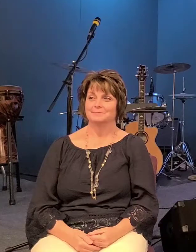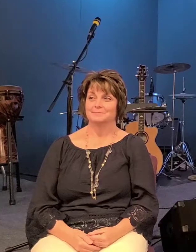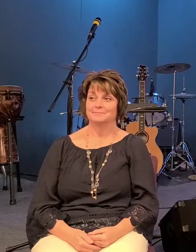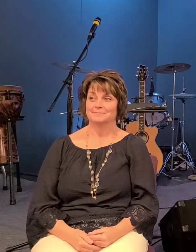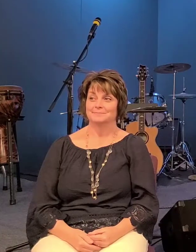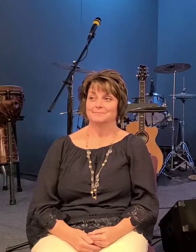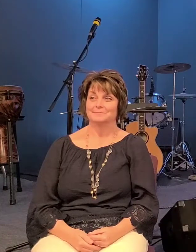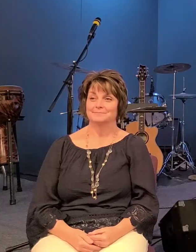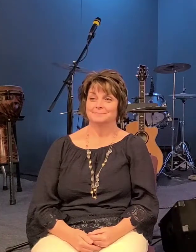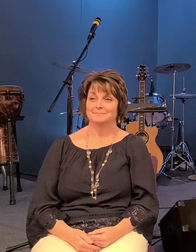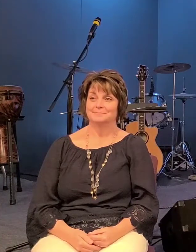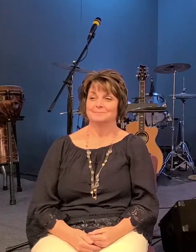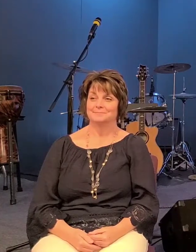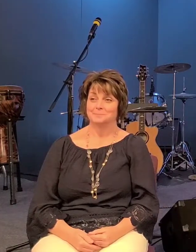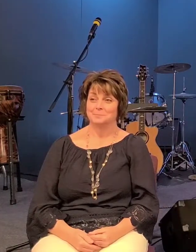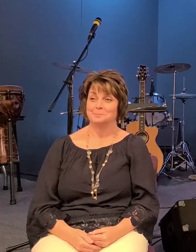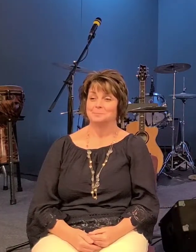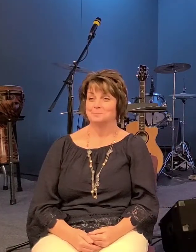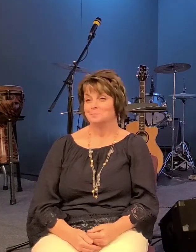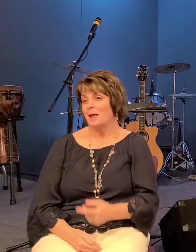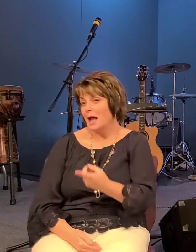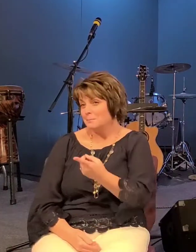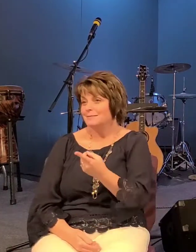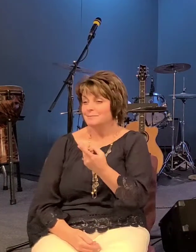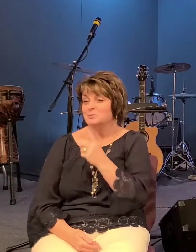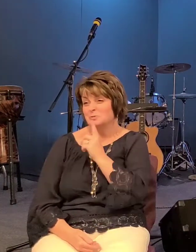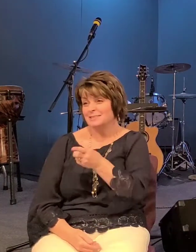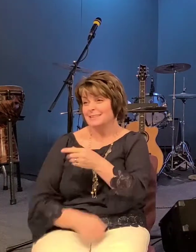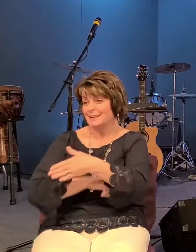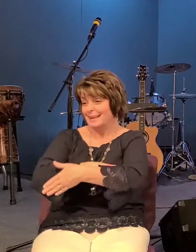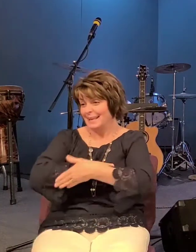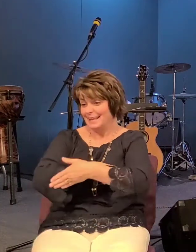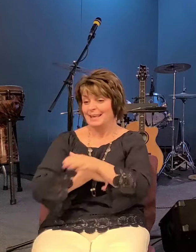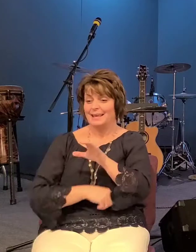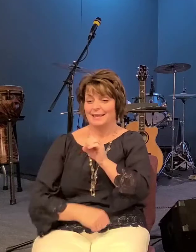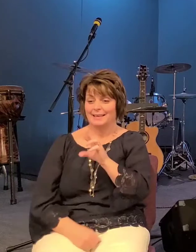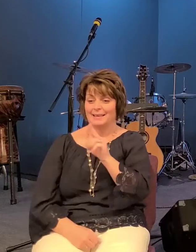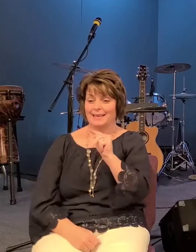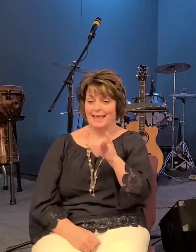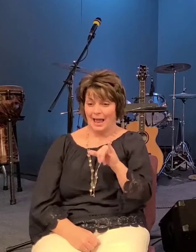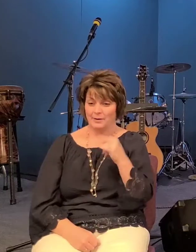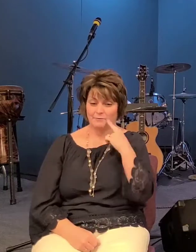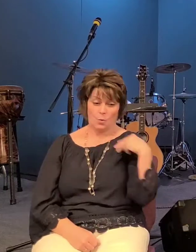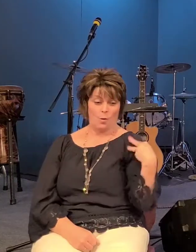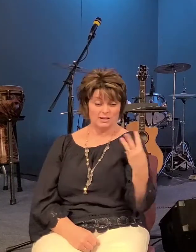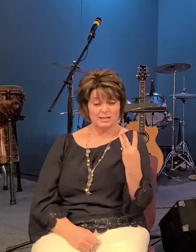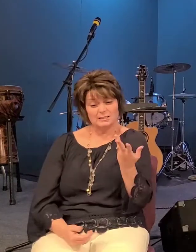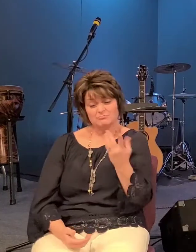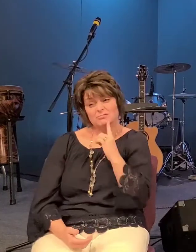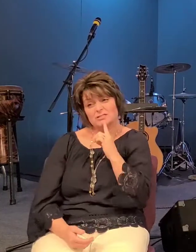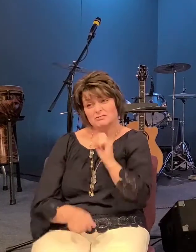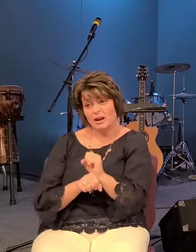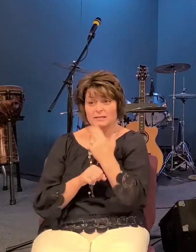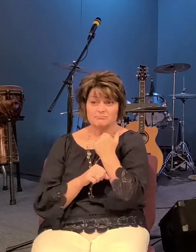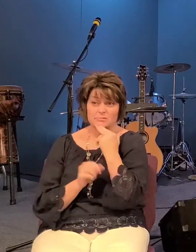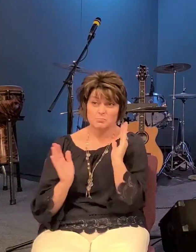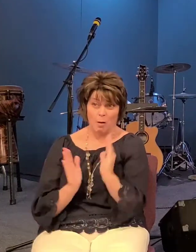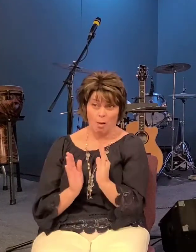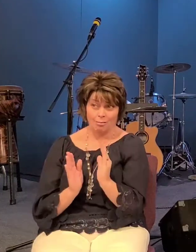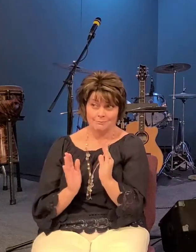like the county of washington county which is kind of a small county in texas just imagine that group